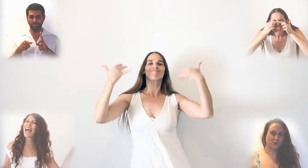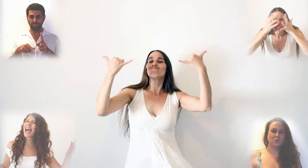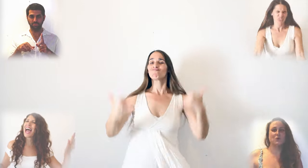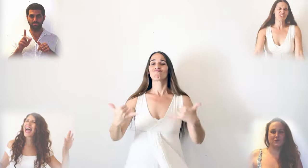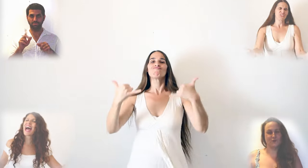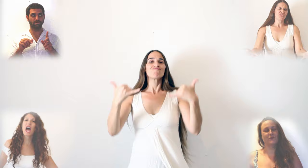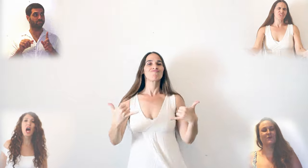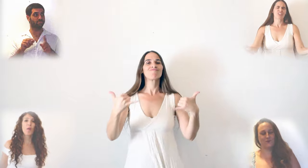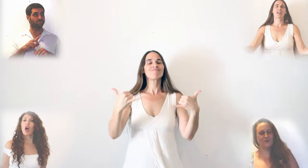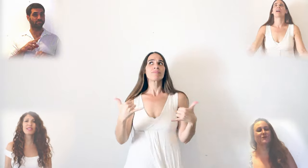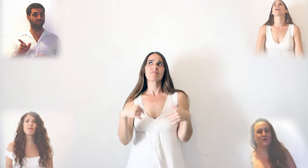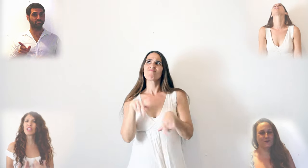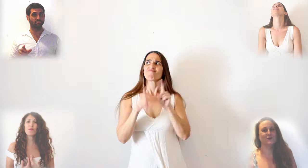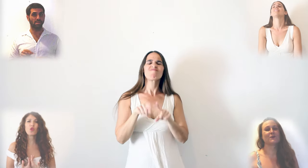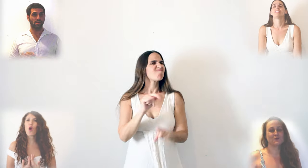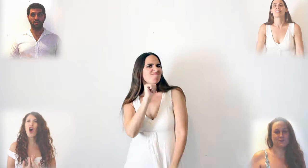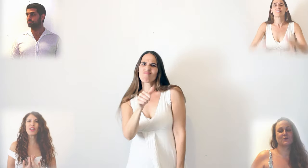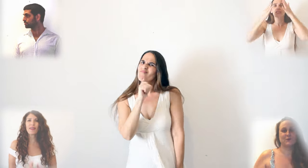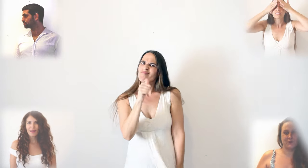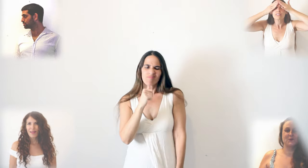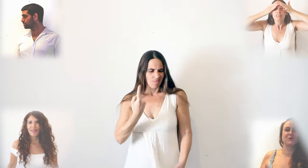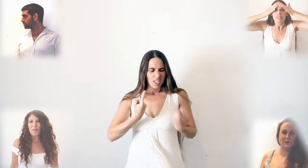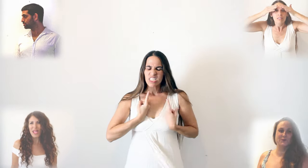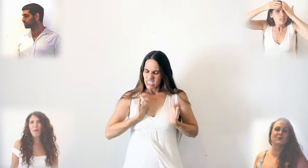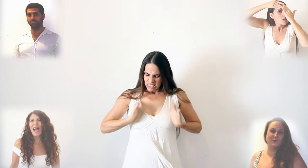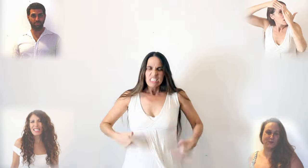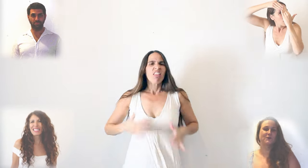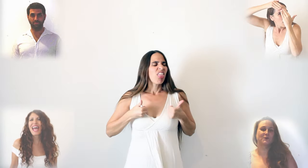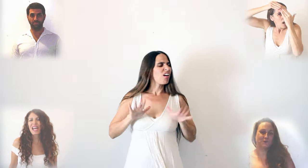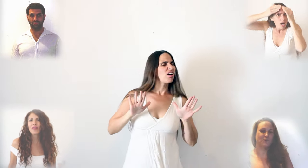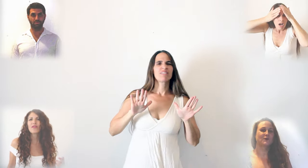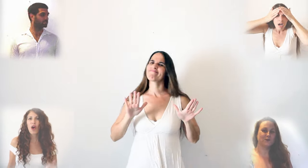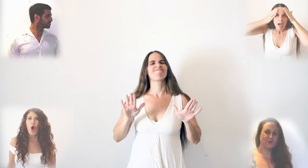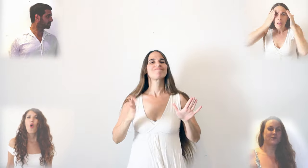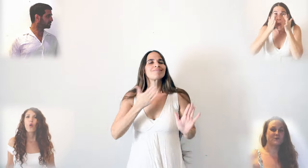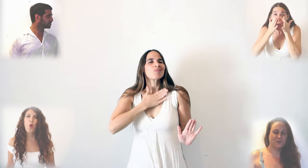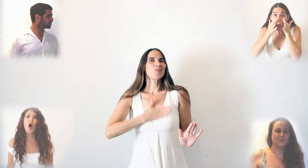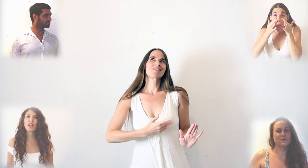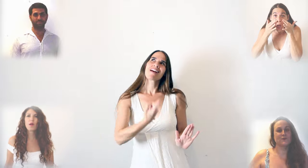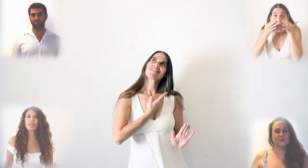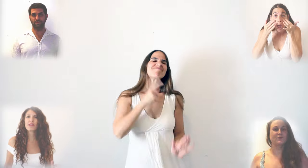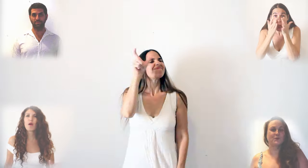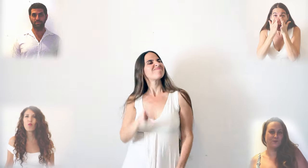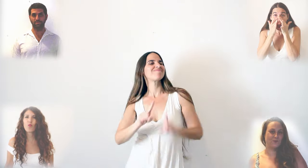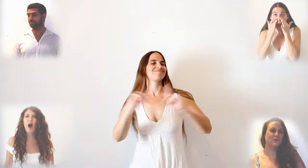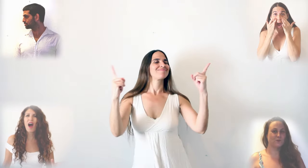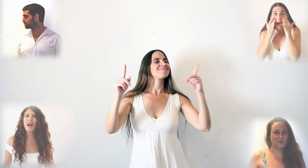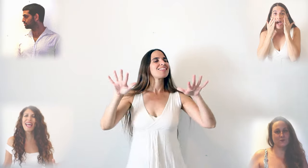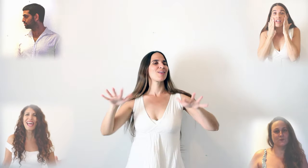now Sometimes I wanna be myself Wanna be